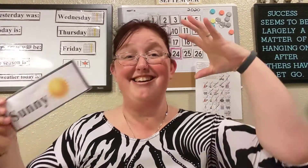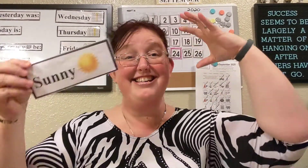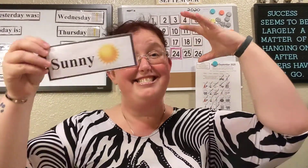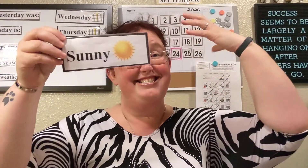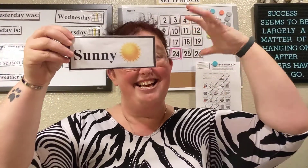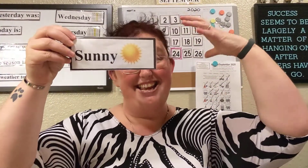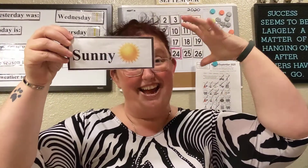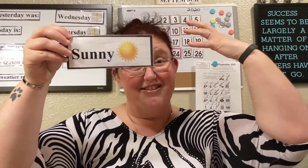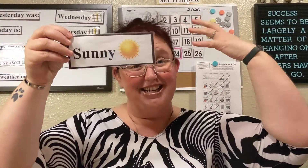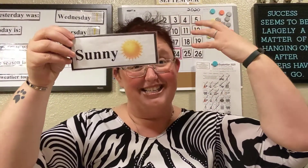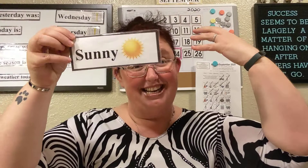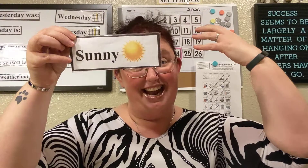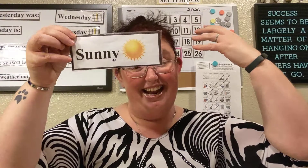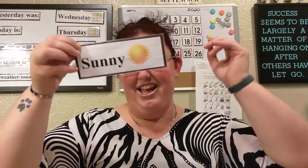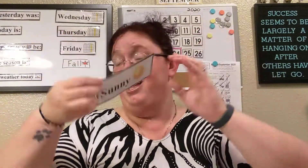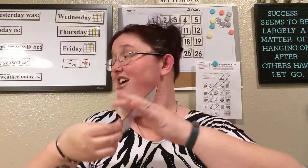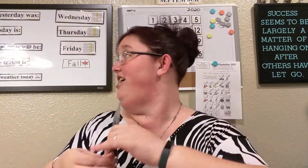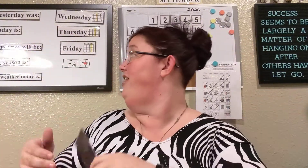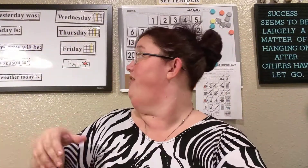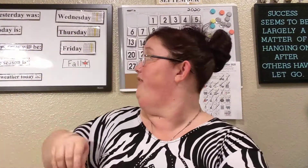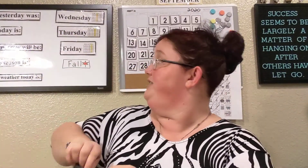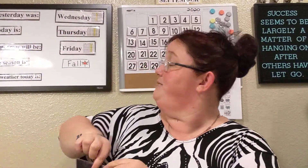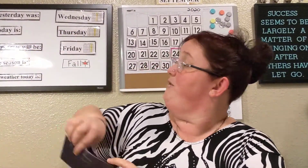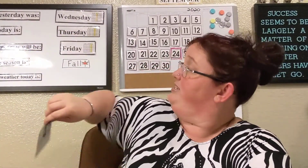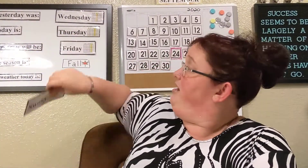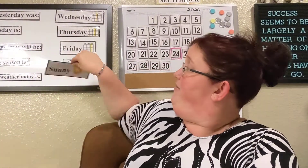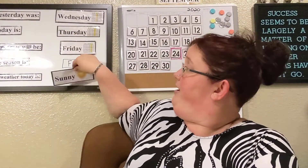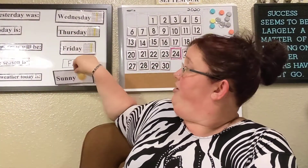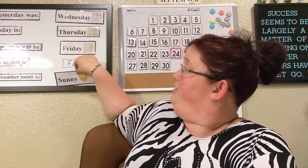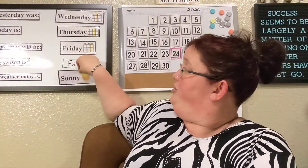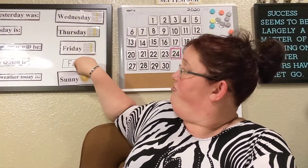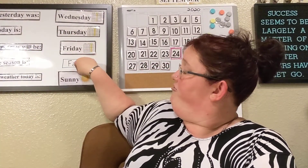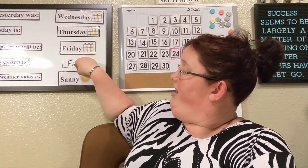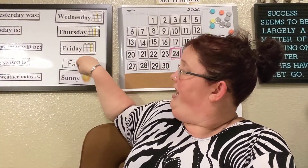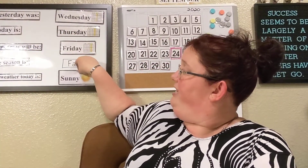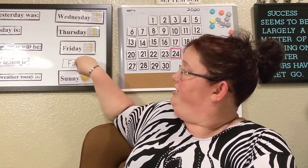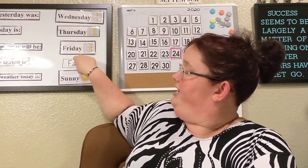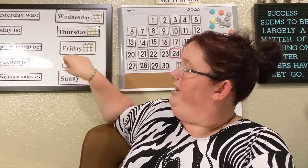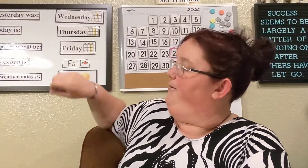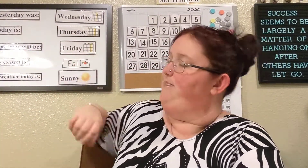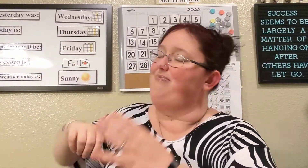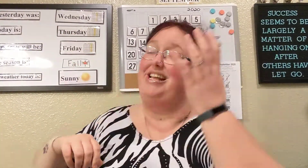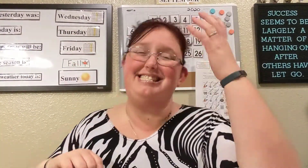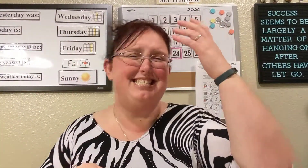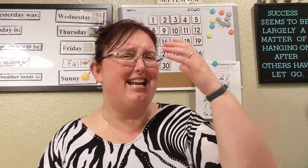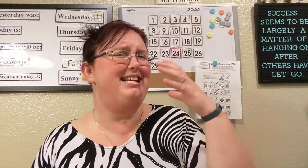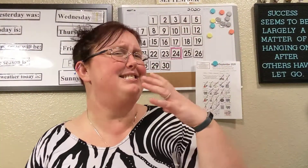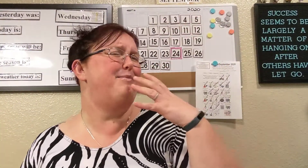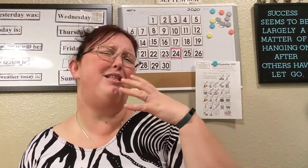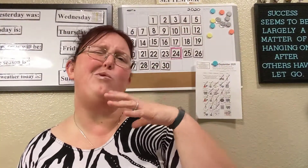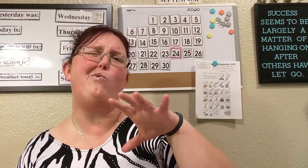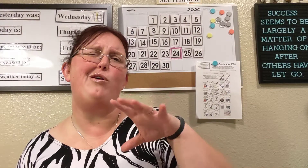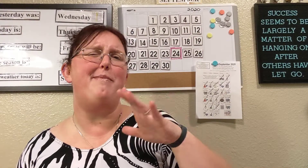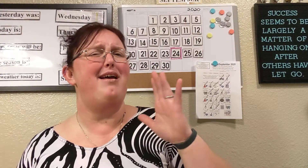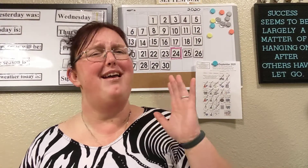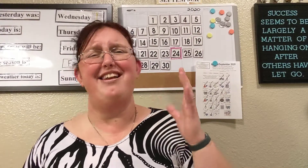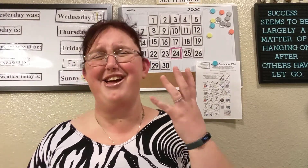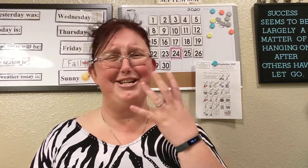sunny outside today the smoke has gotten better which is great um it's sunny it's gonna be a little warm not